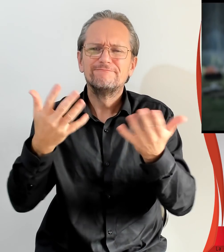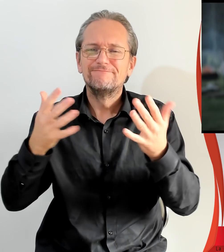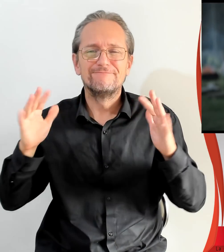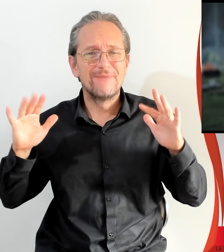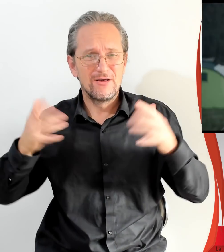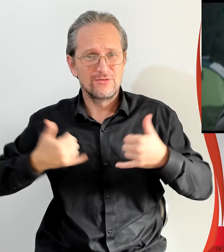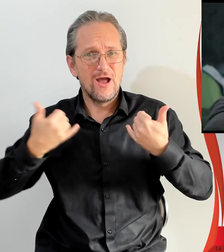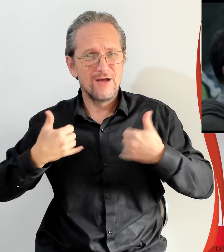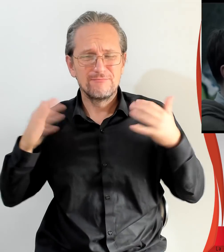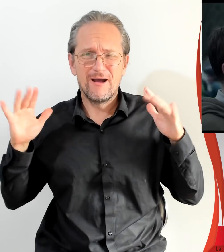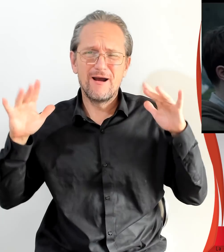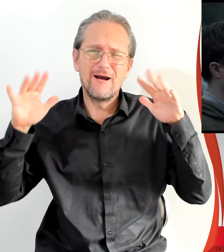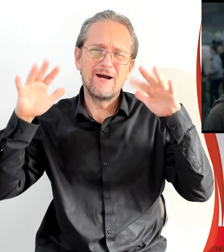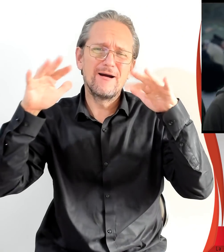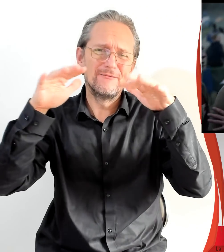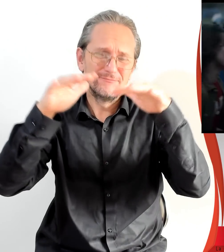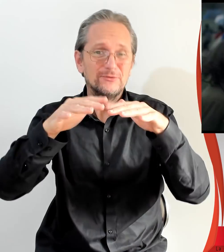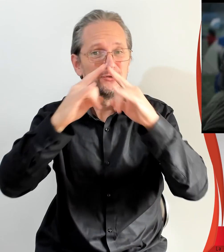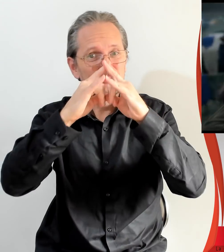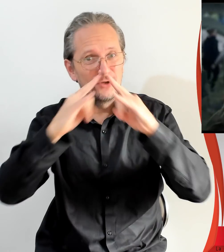What was that? Run, run, run, run, run, run